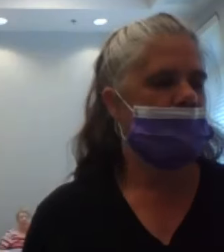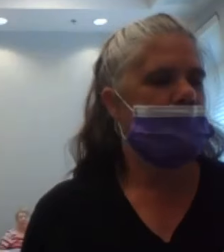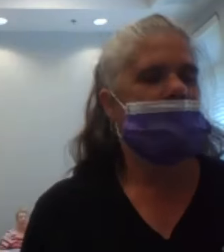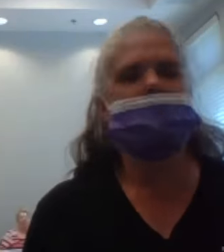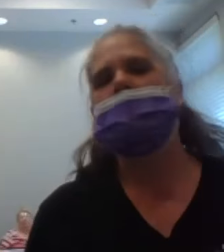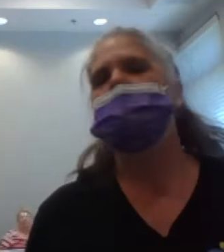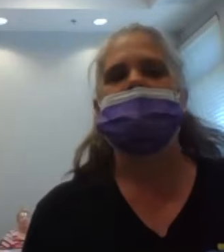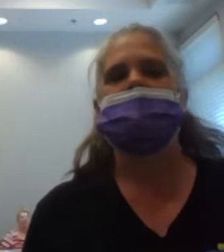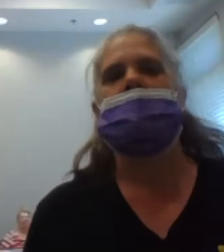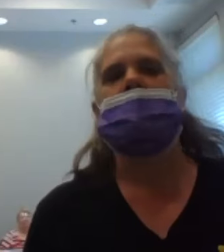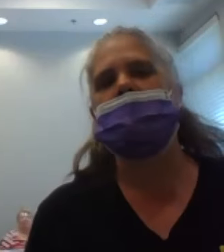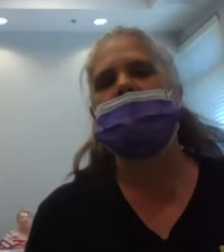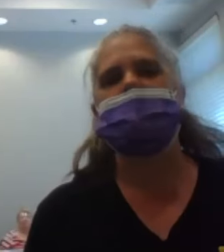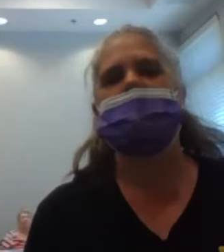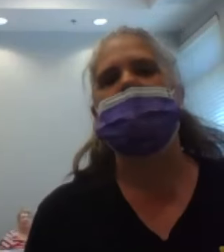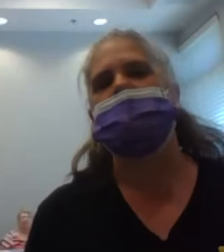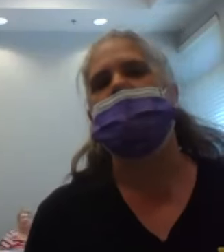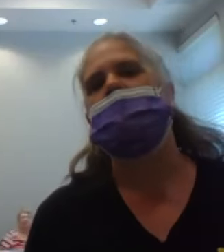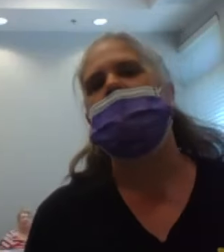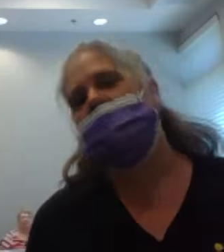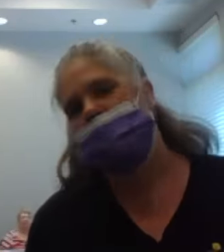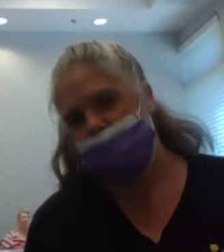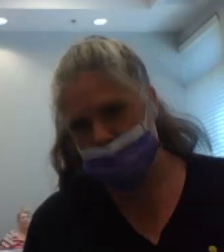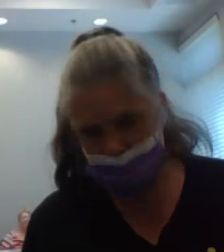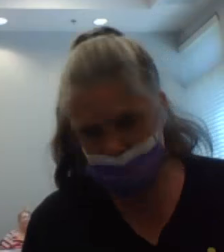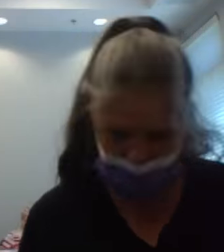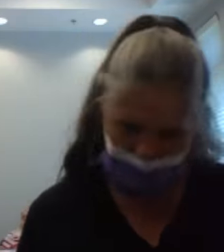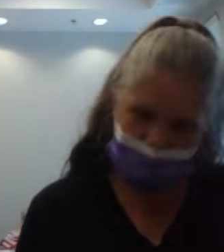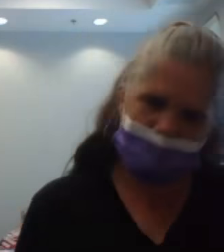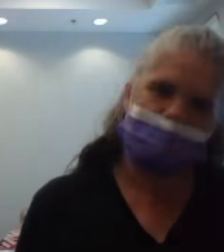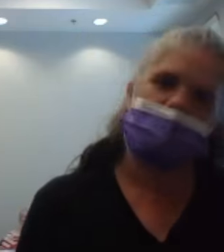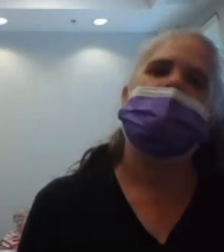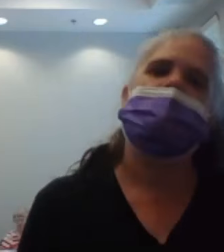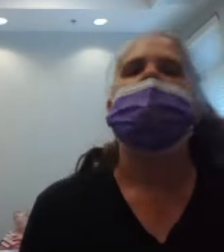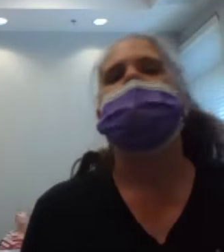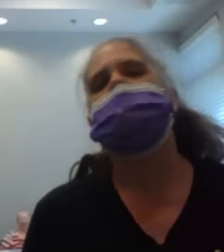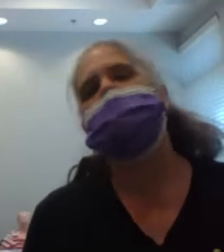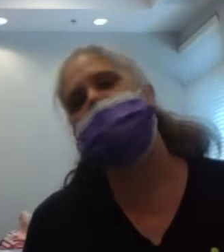Next is head circles. One, two,